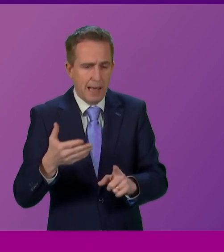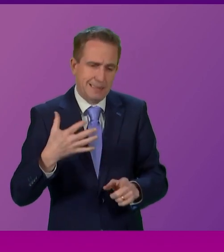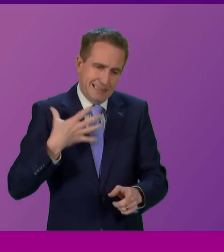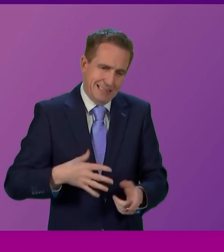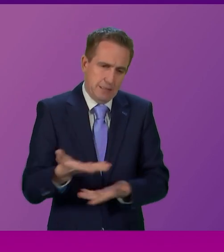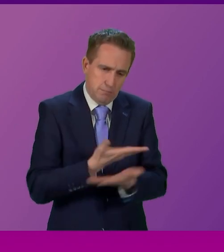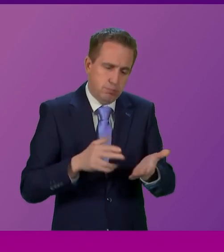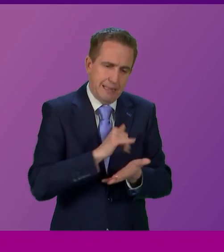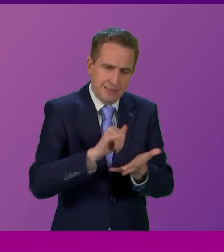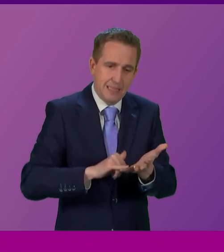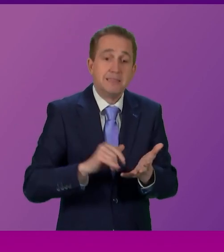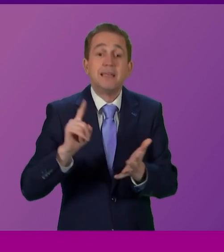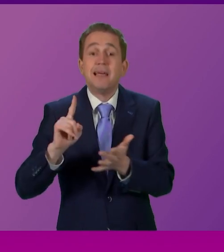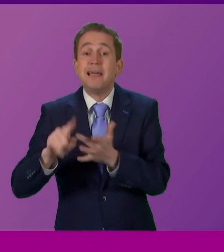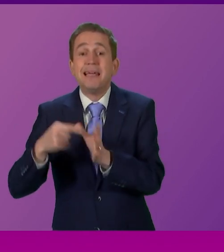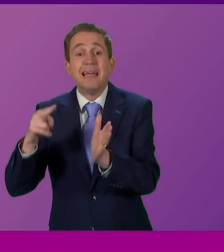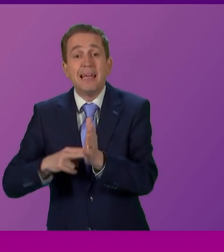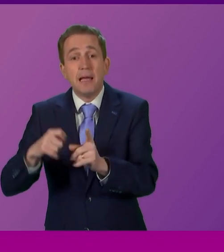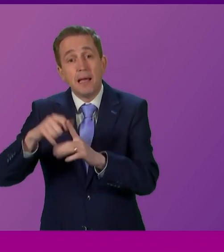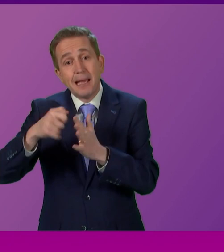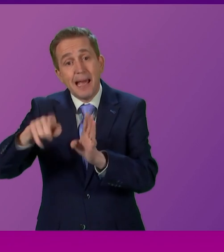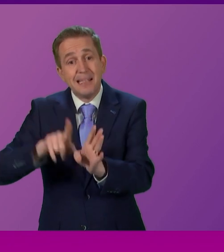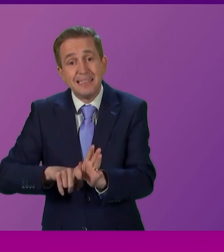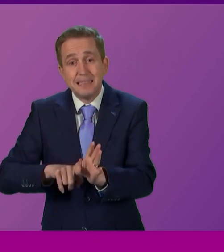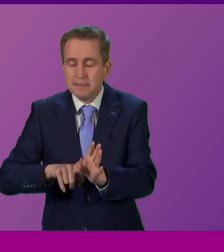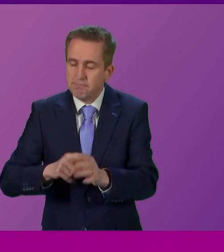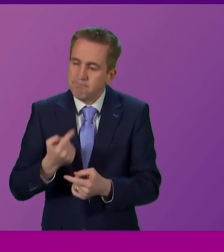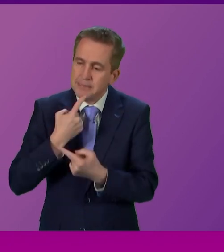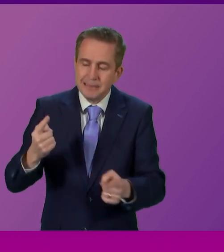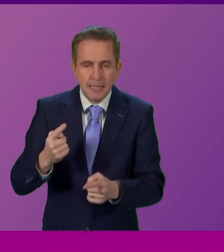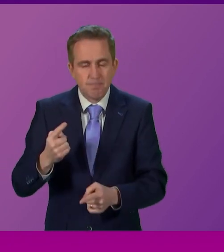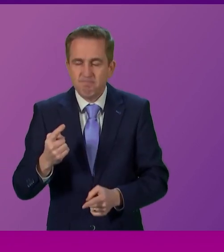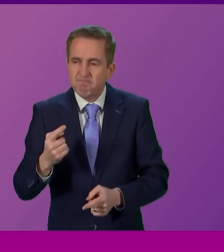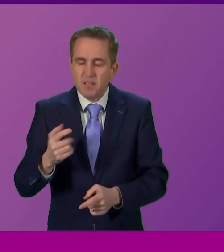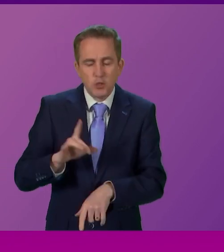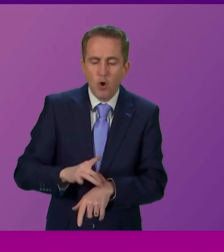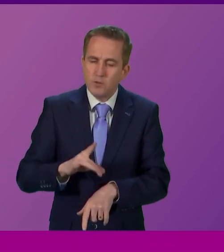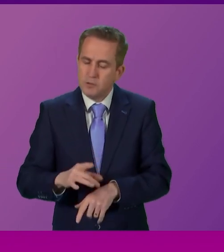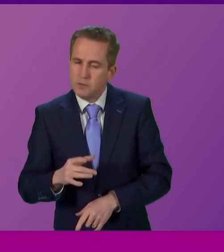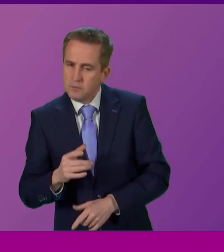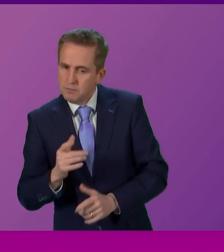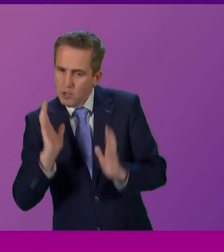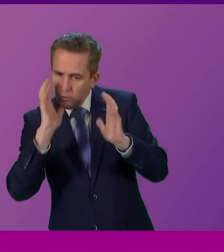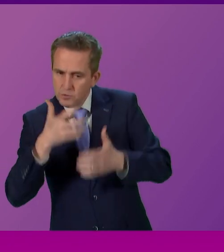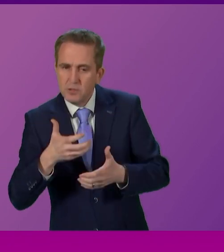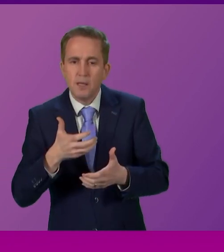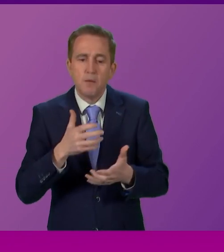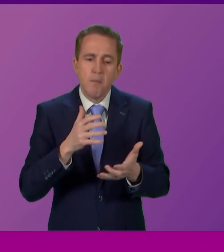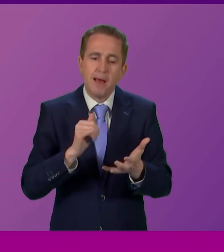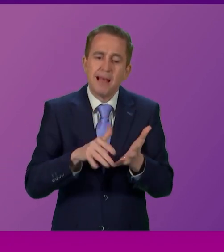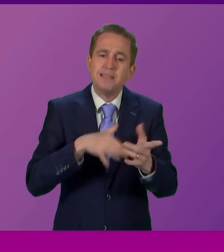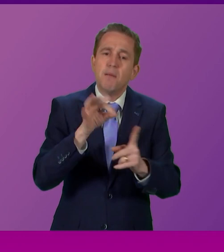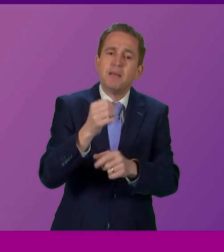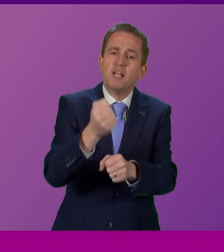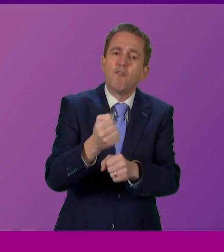Ian Kennedy said that many doctors remain to be convinced that the Scottish Government's practical response matches